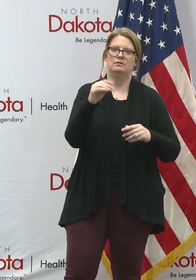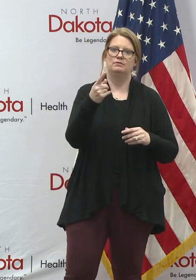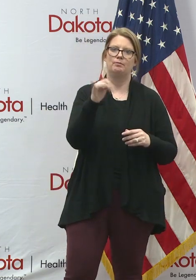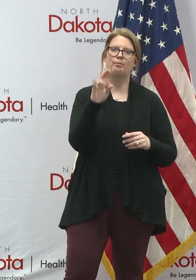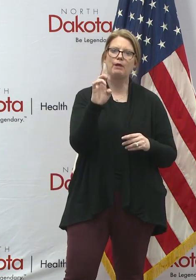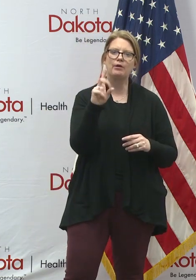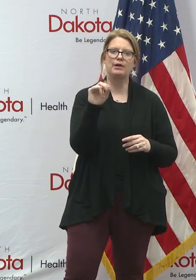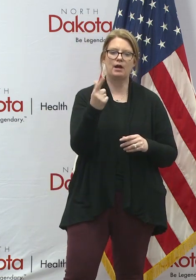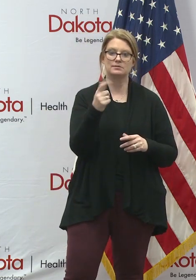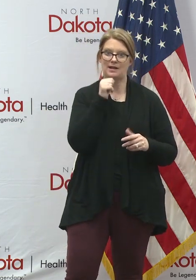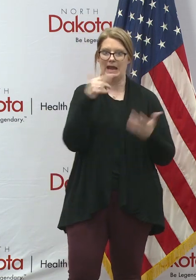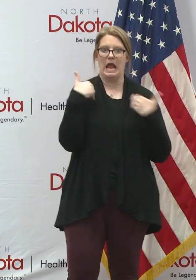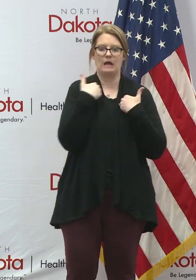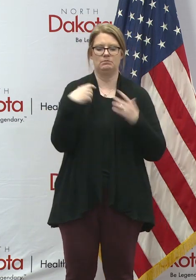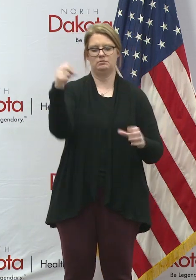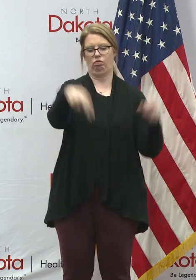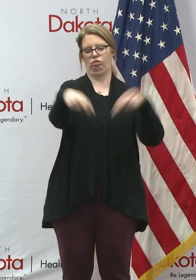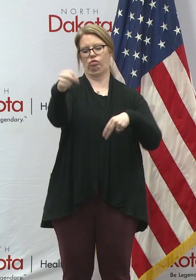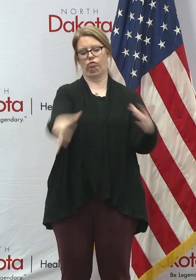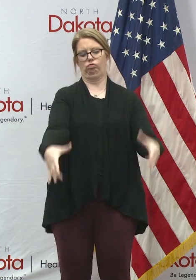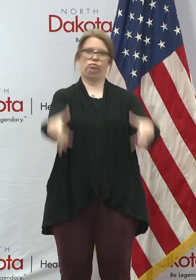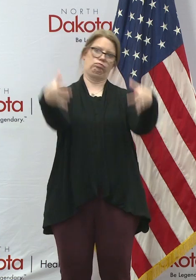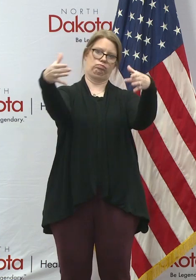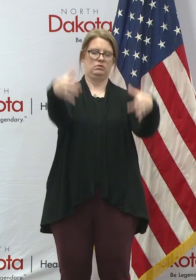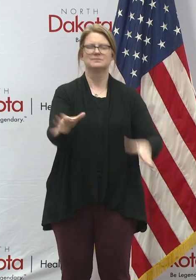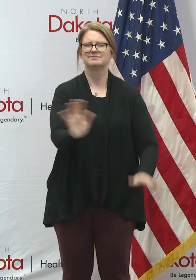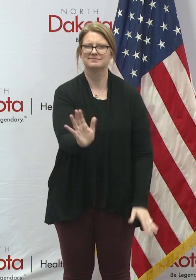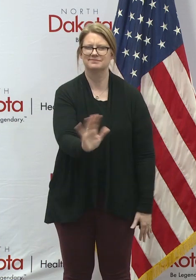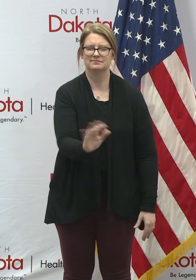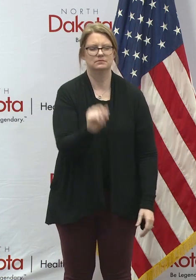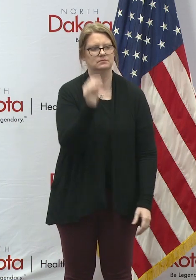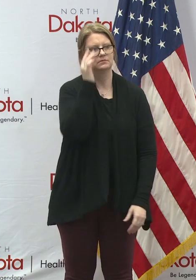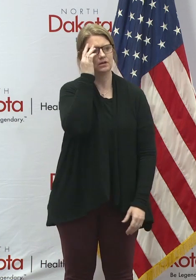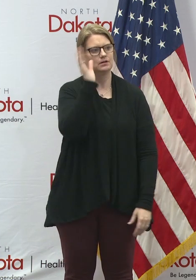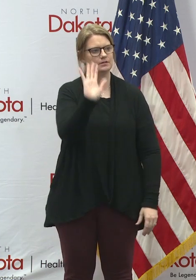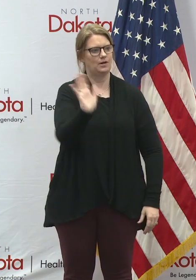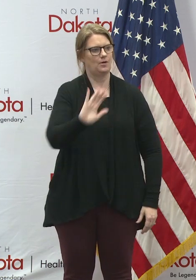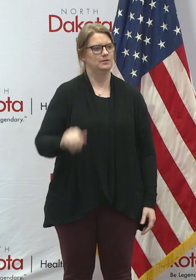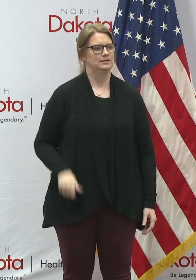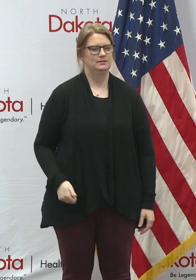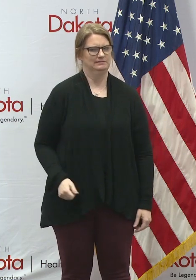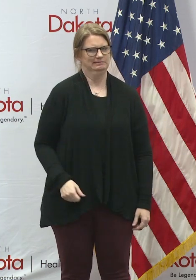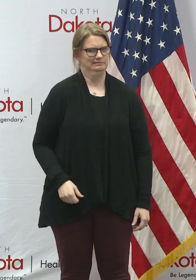about that statewide earlier, but we're, let's clear that up. Okay.